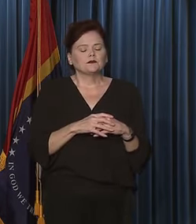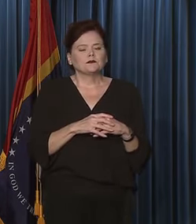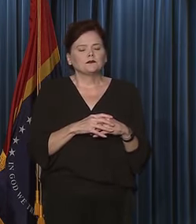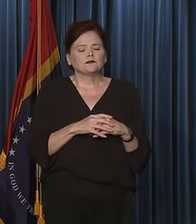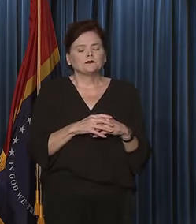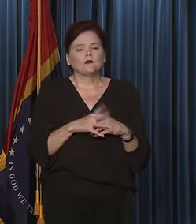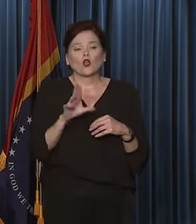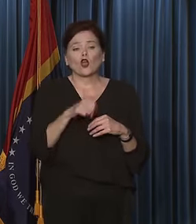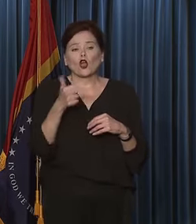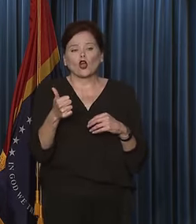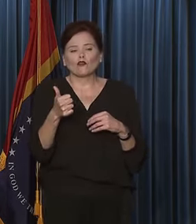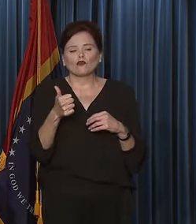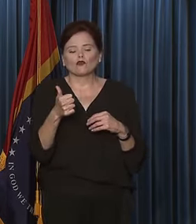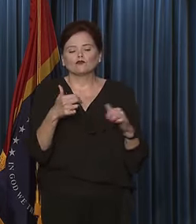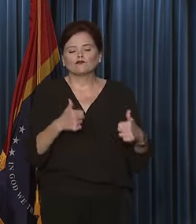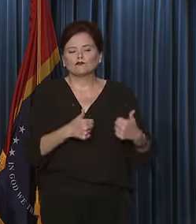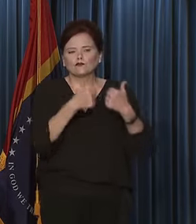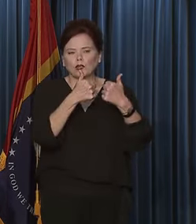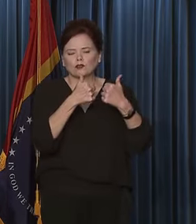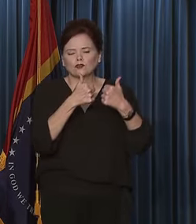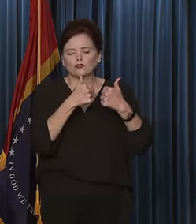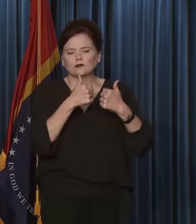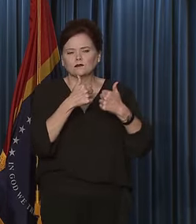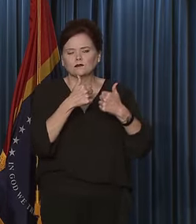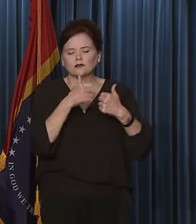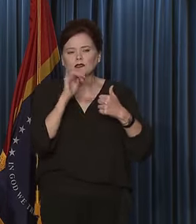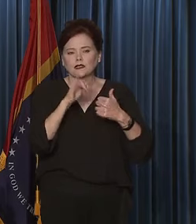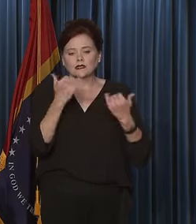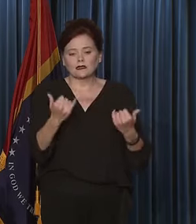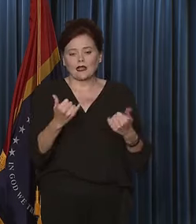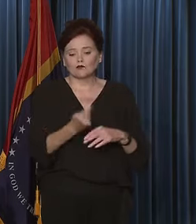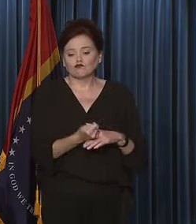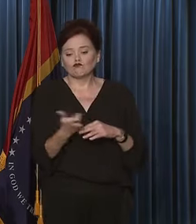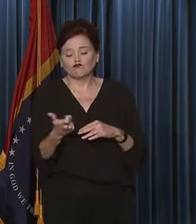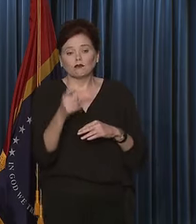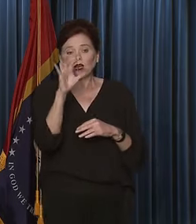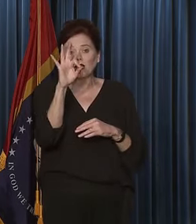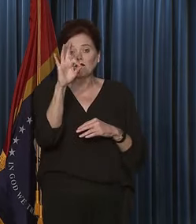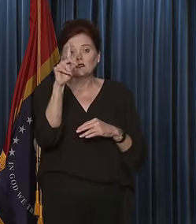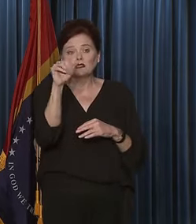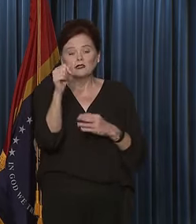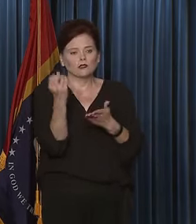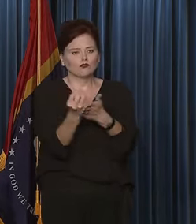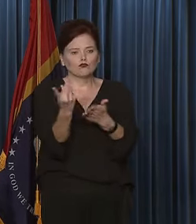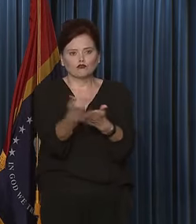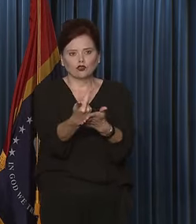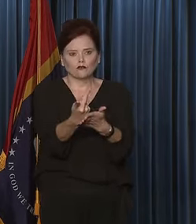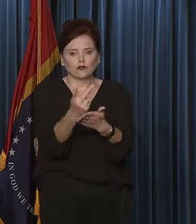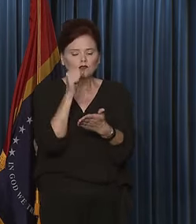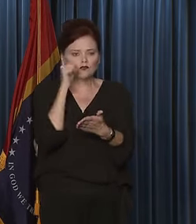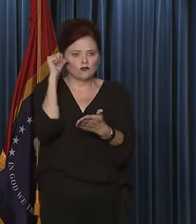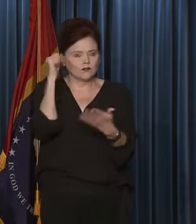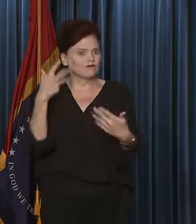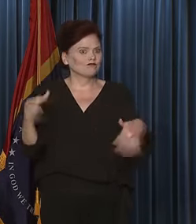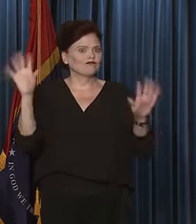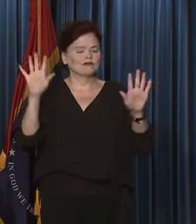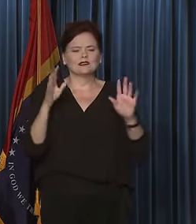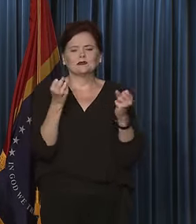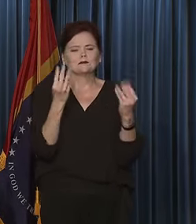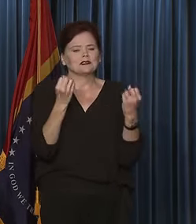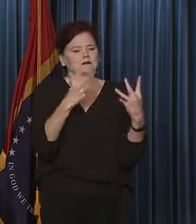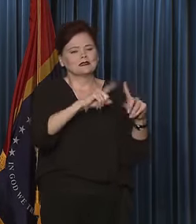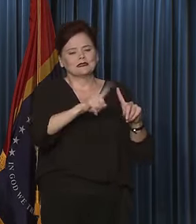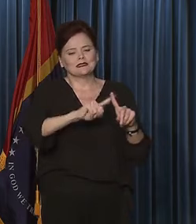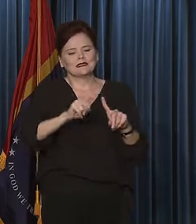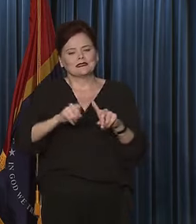hurdles that are being removed, like the FDA approval yesterday, there's just a myriad of different